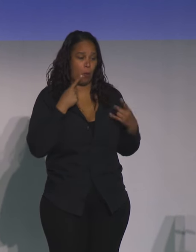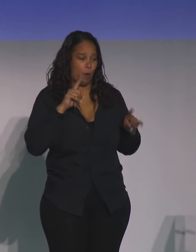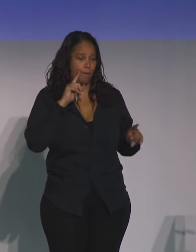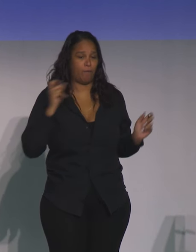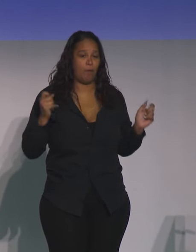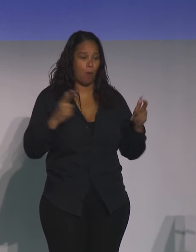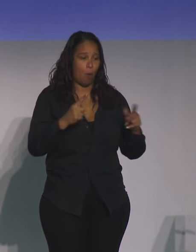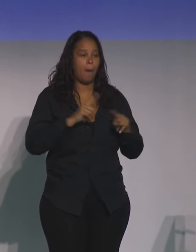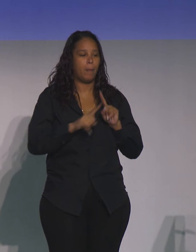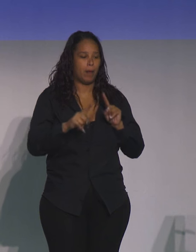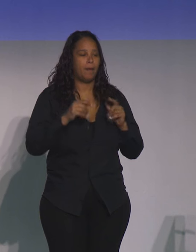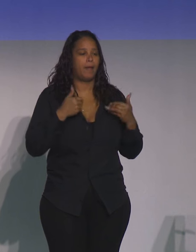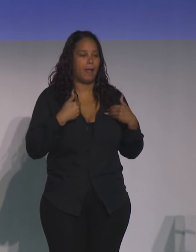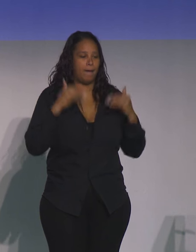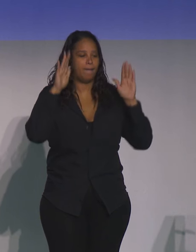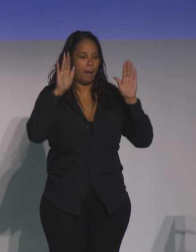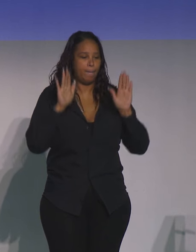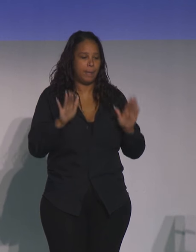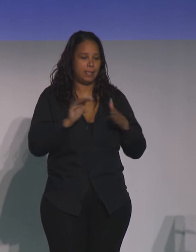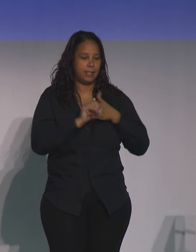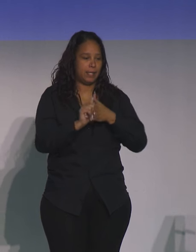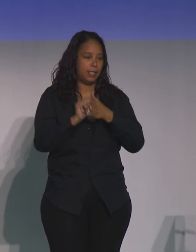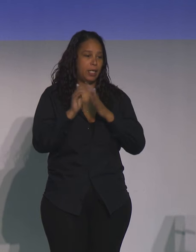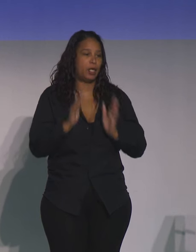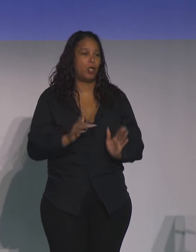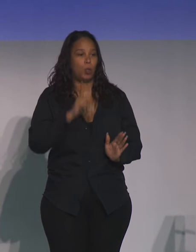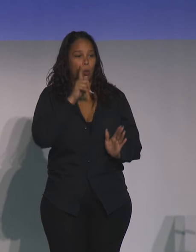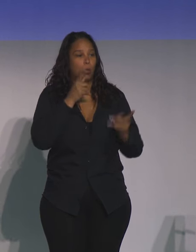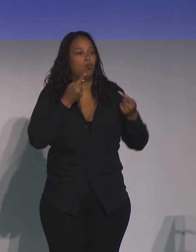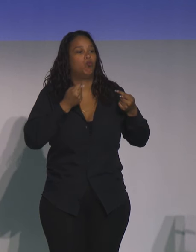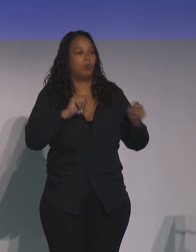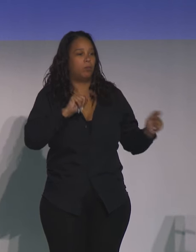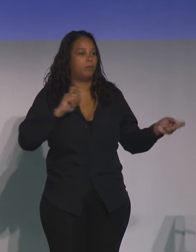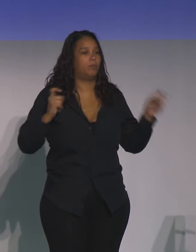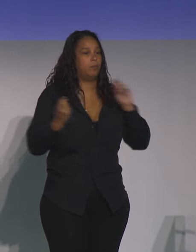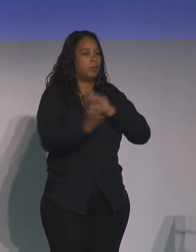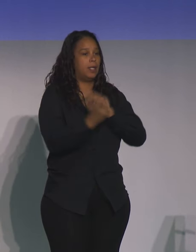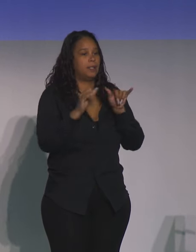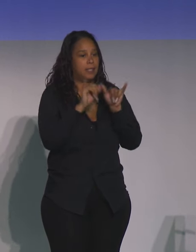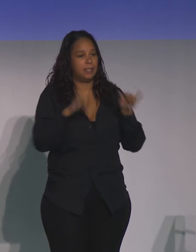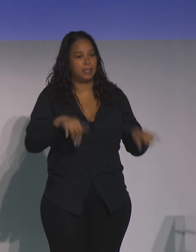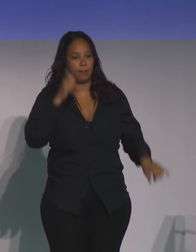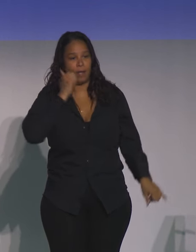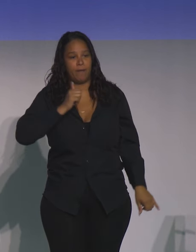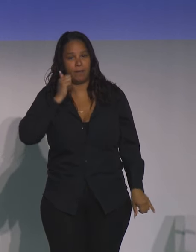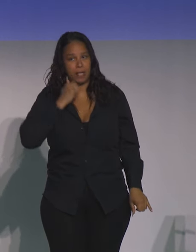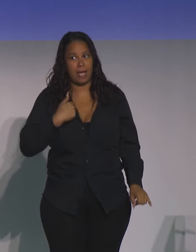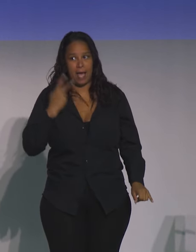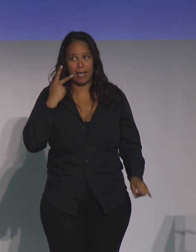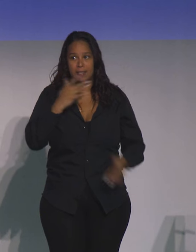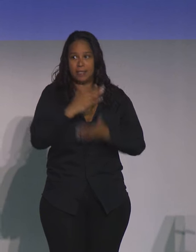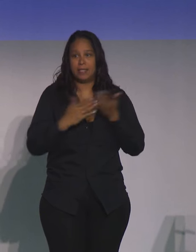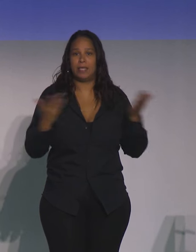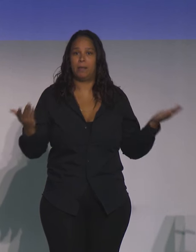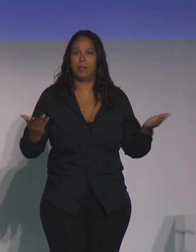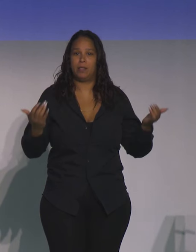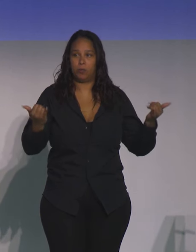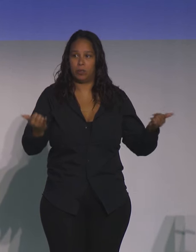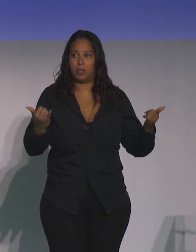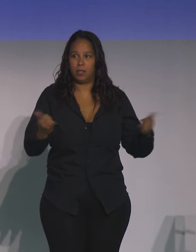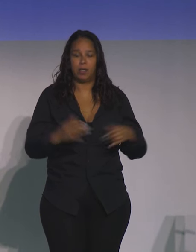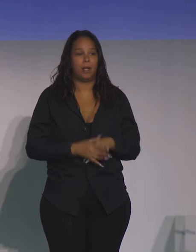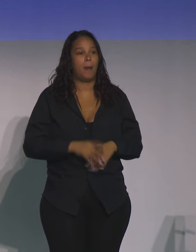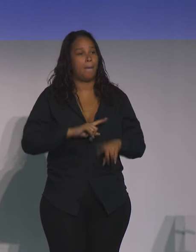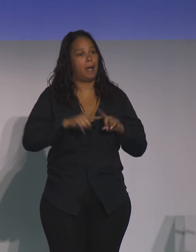But there are amazing leaders out there who are trying to change the system each and every day. I see some of them in this audience. But